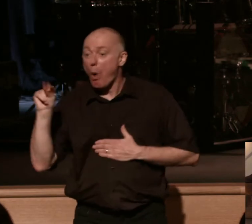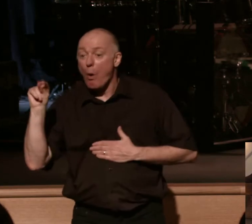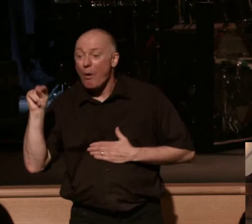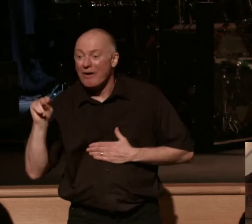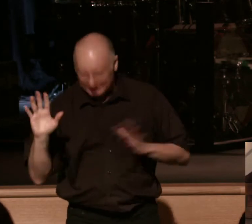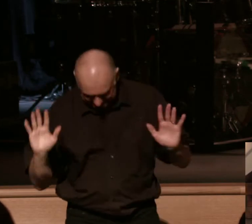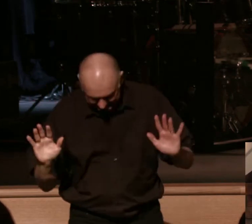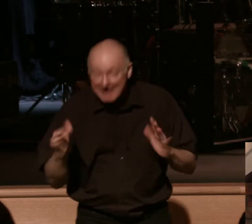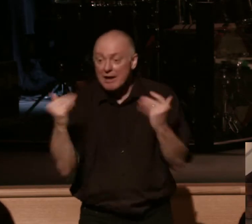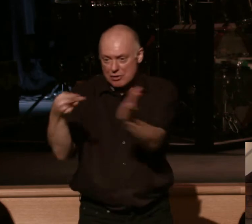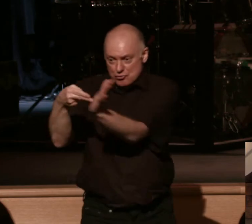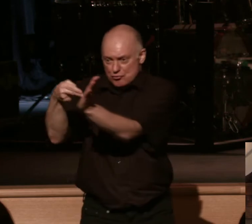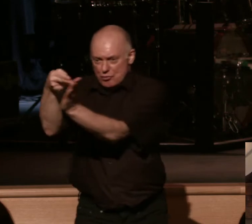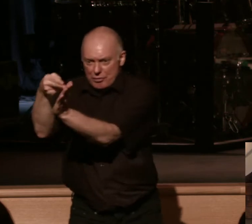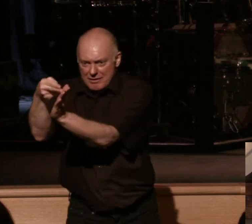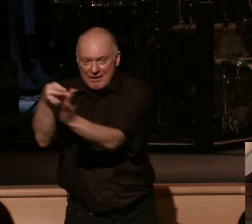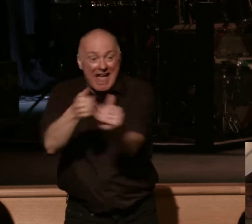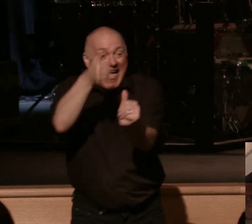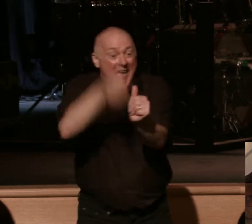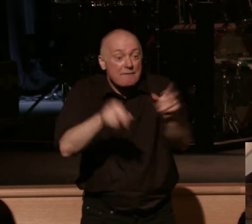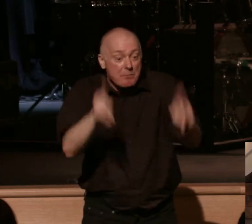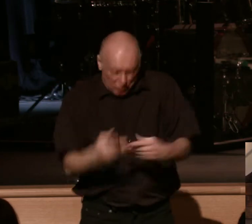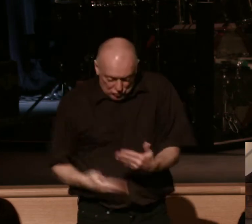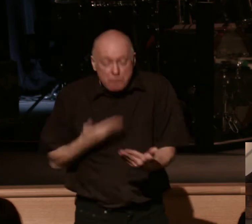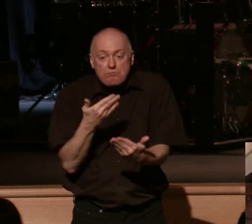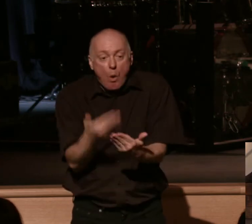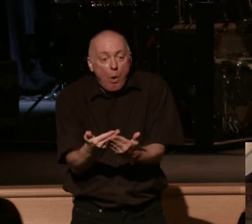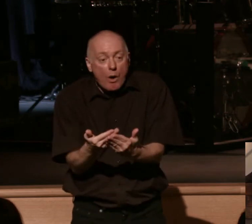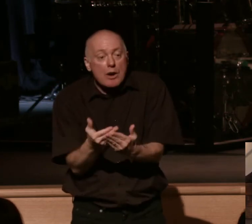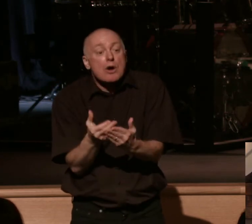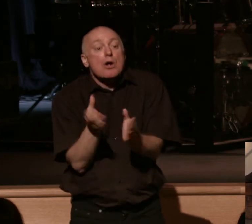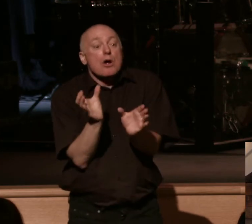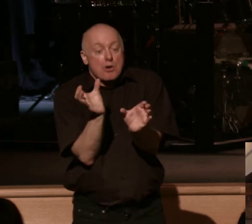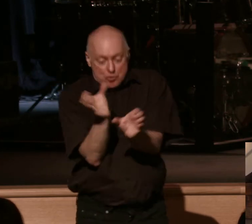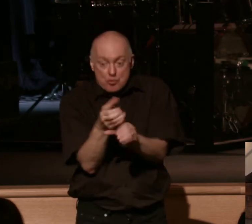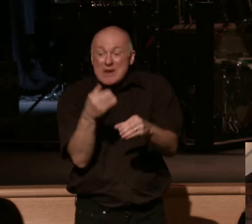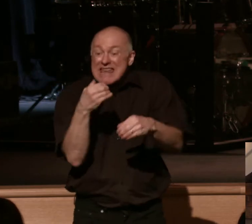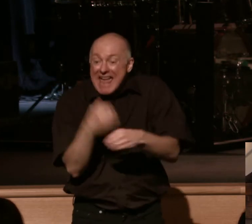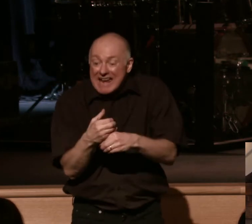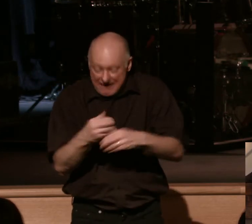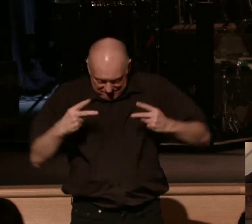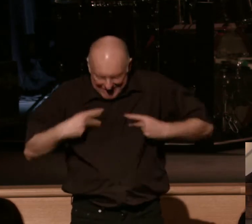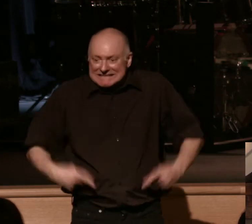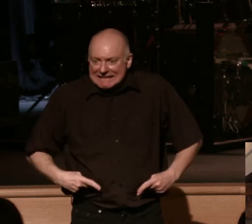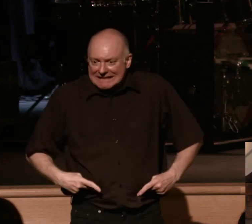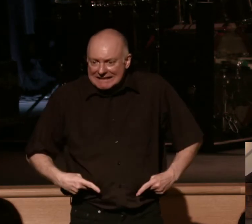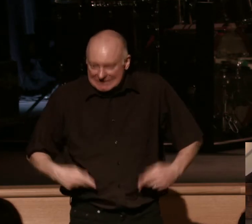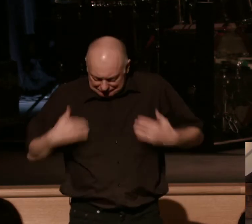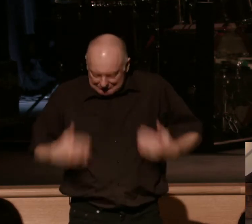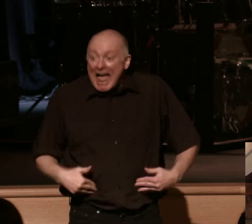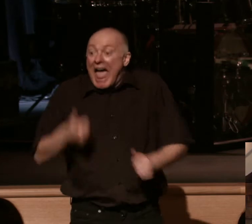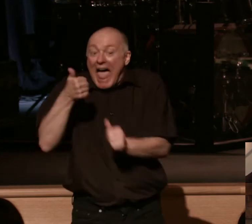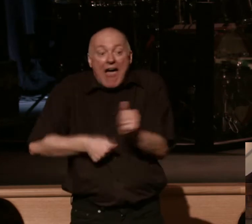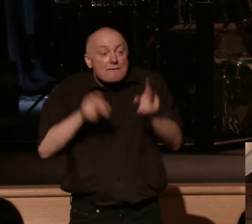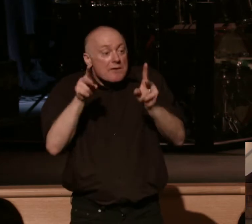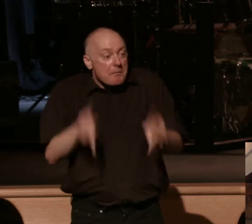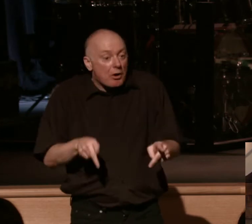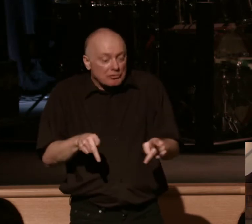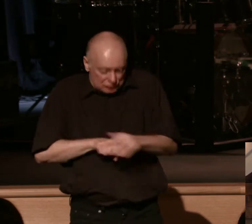theology. Every person ever born has been created, has been born physically. Every person has come from the womb